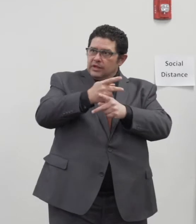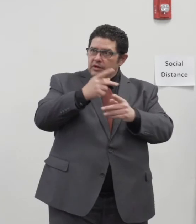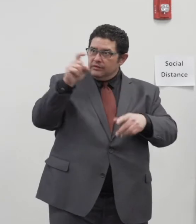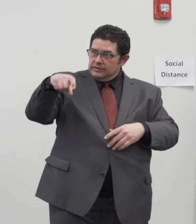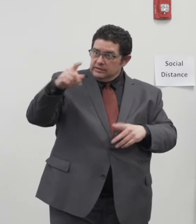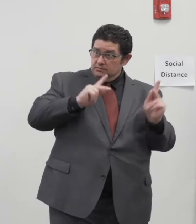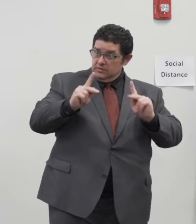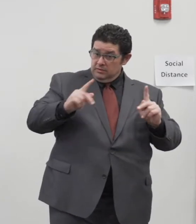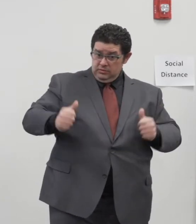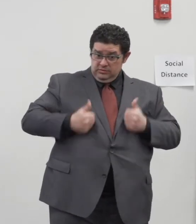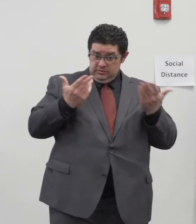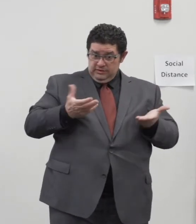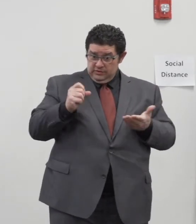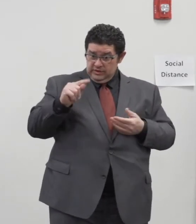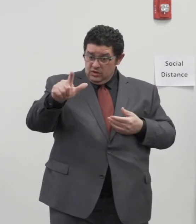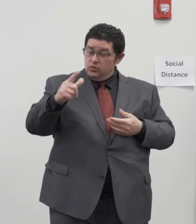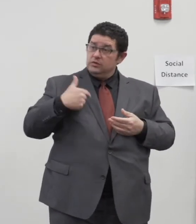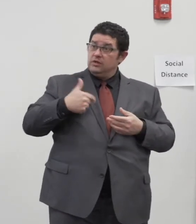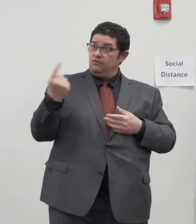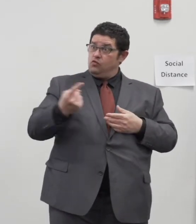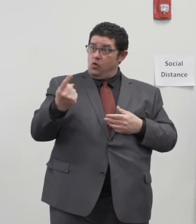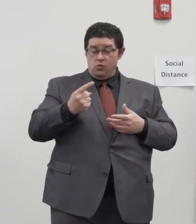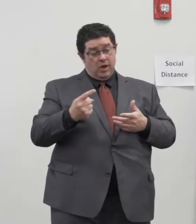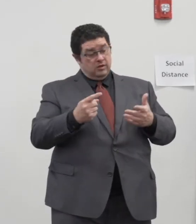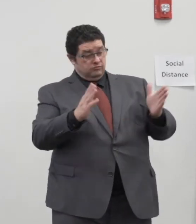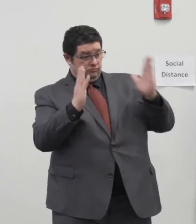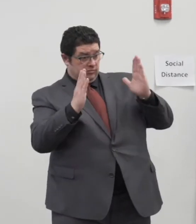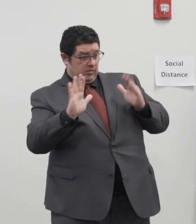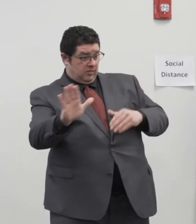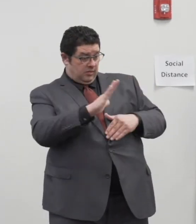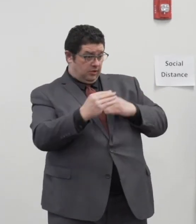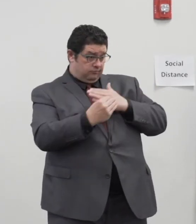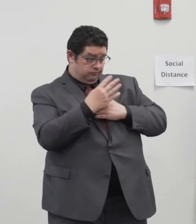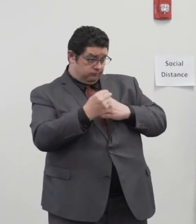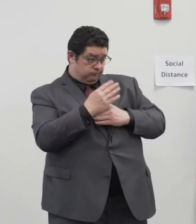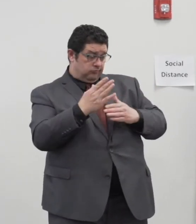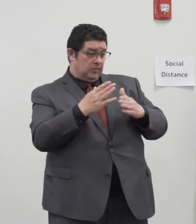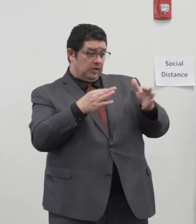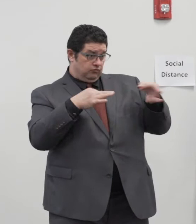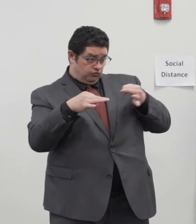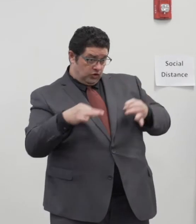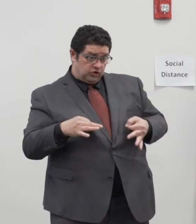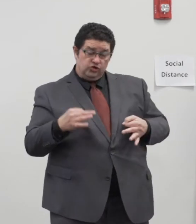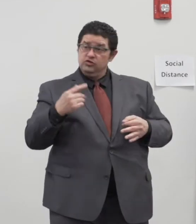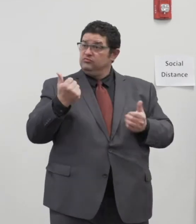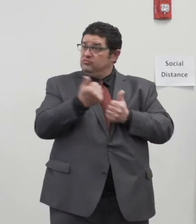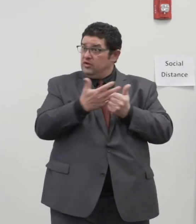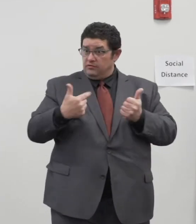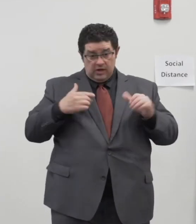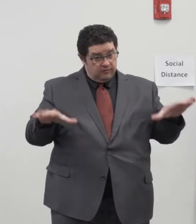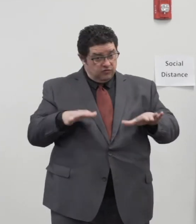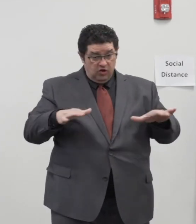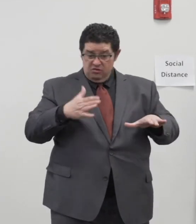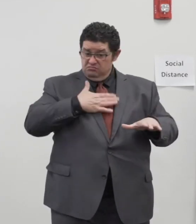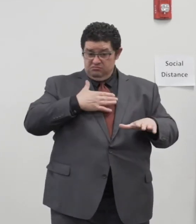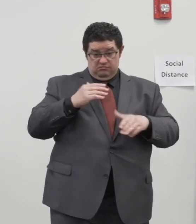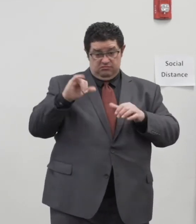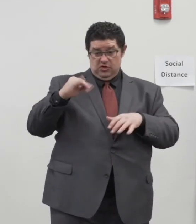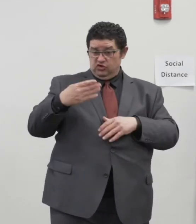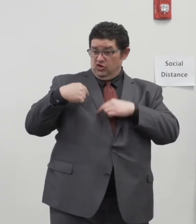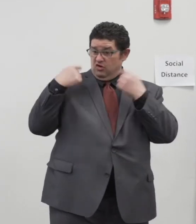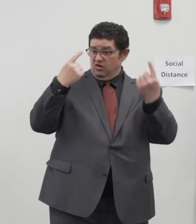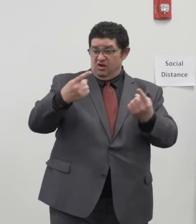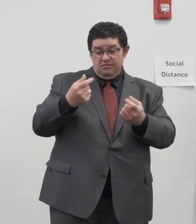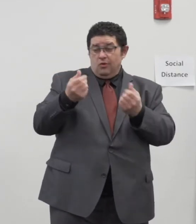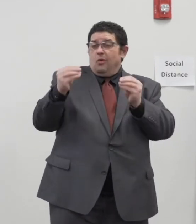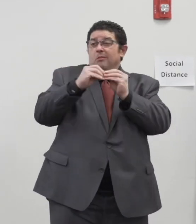I've always looked to the council for advice and direction on everything that we've done in my administration, even much more than anyone has